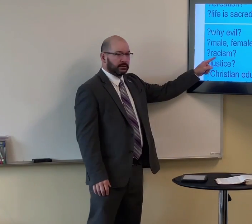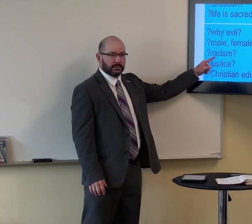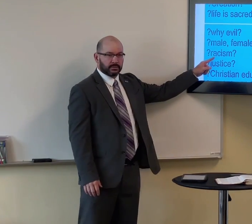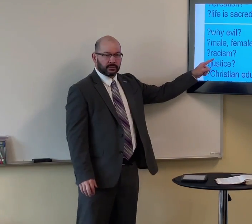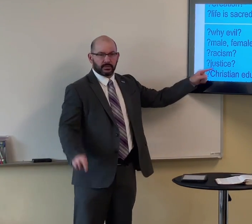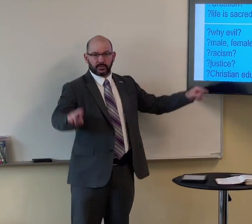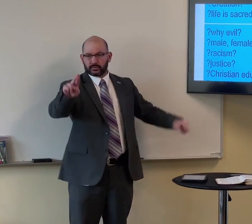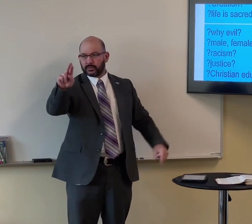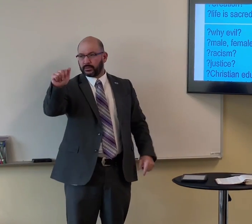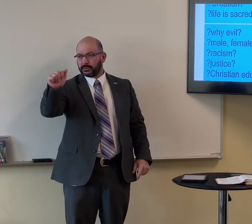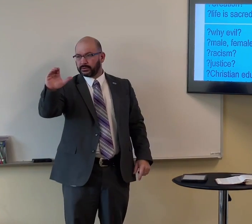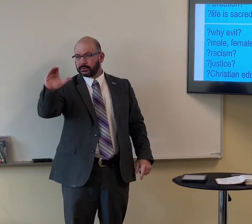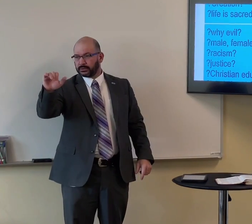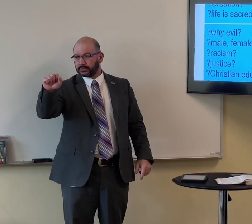How about racism?